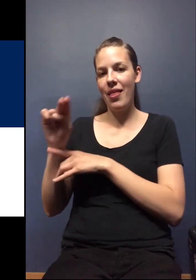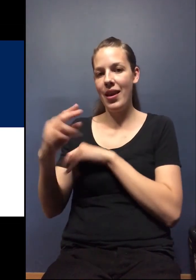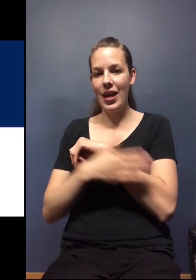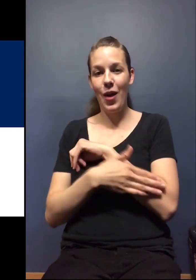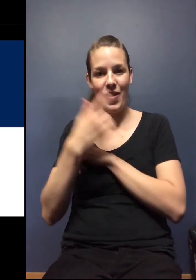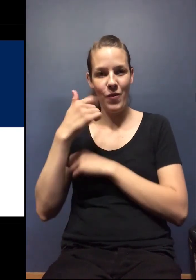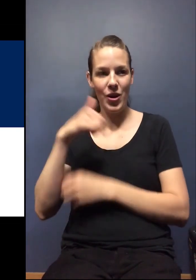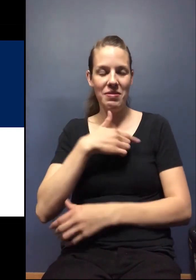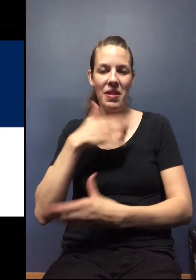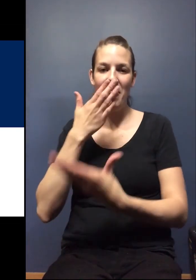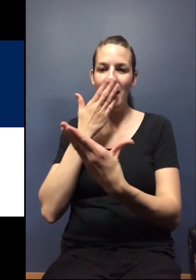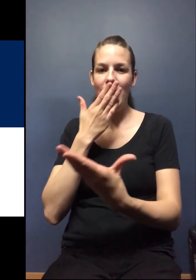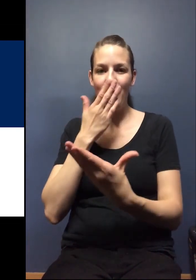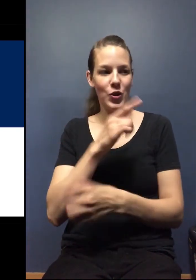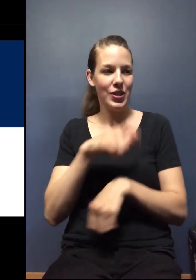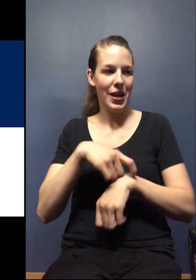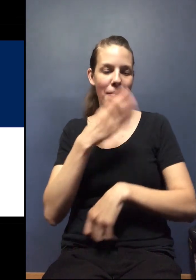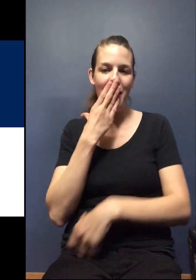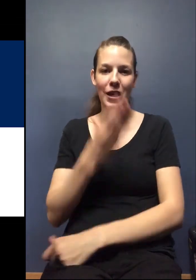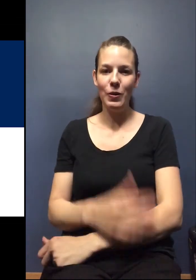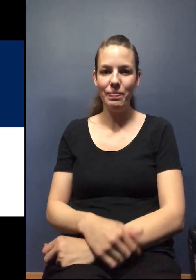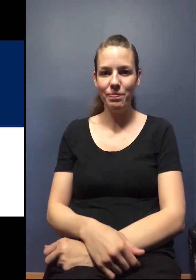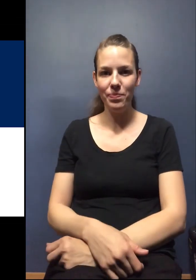all so much for your time. Thank you.